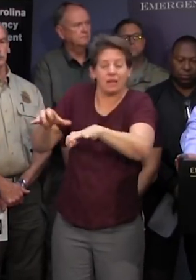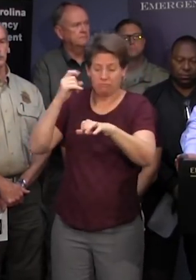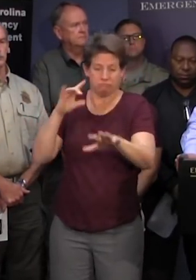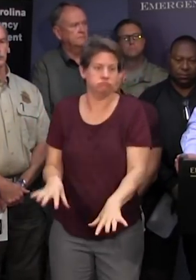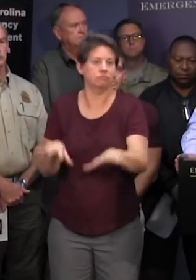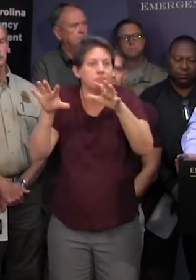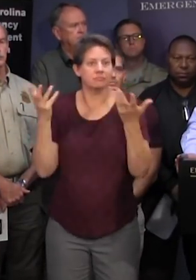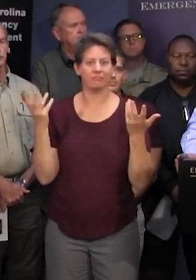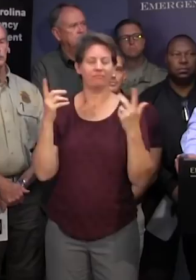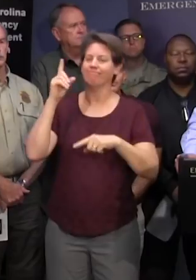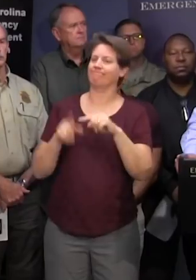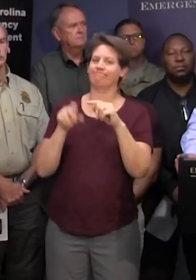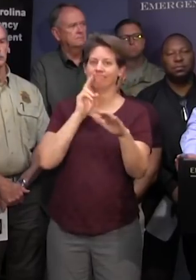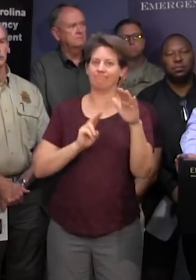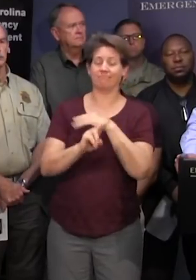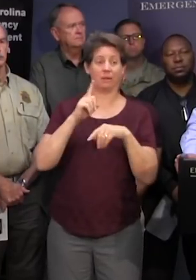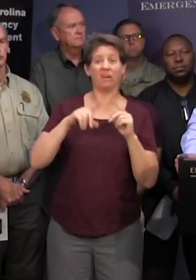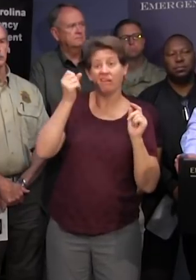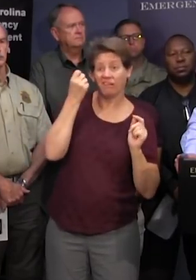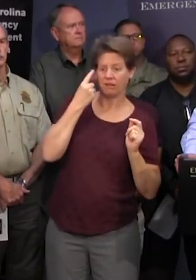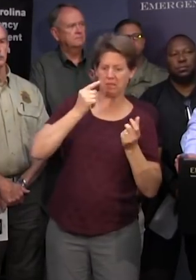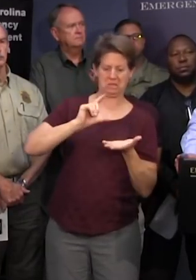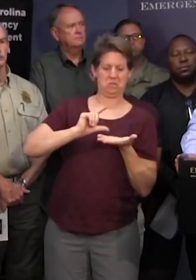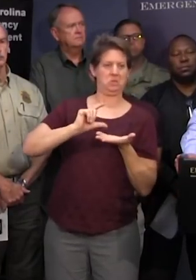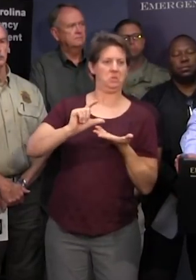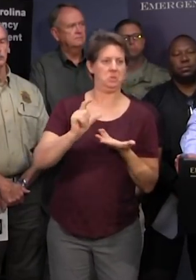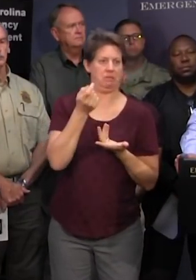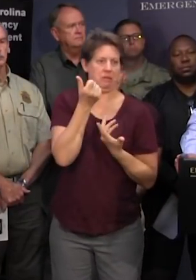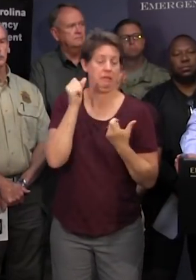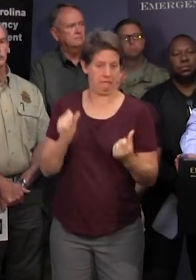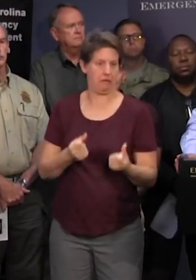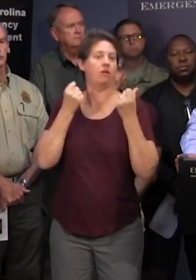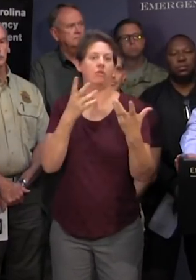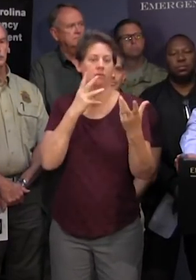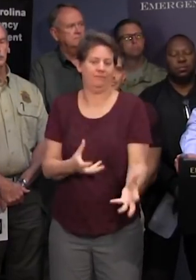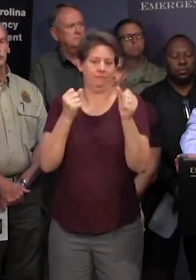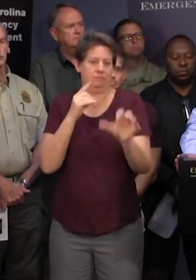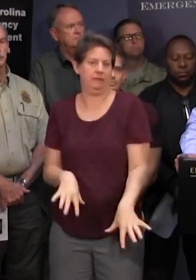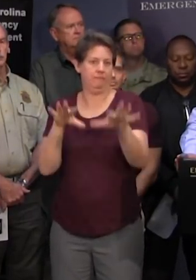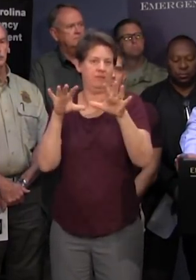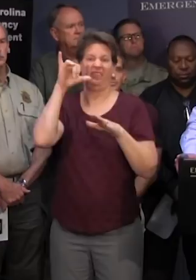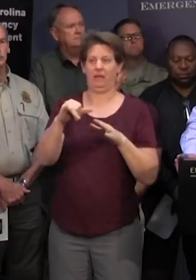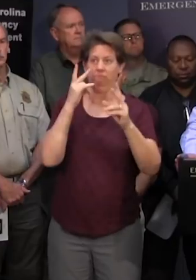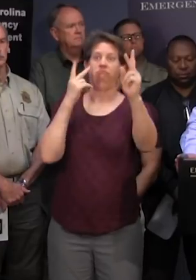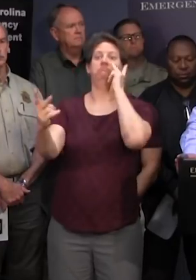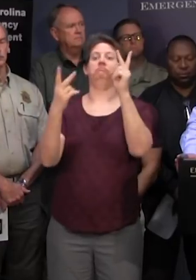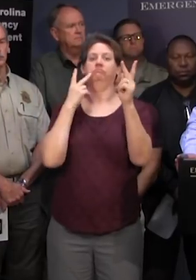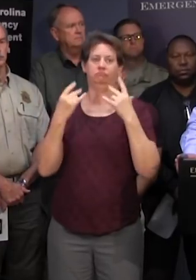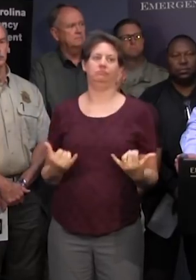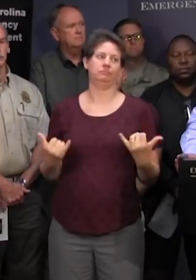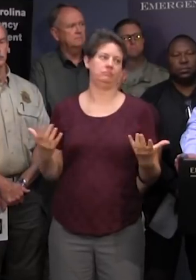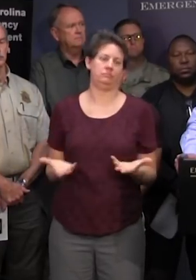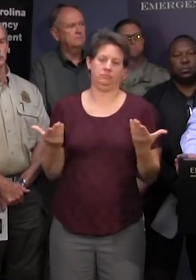that day but just a couple of inches of rain can create a flash flood and that's what we are seeing now in